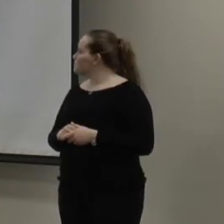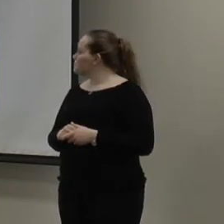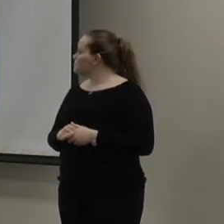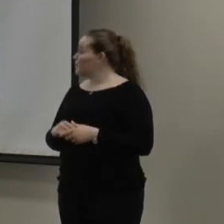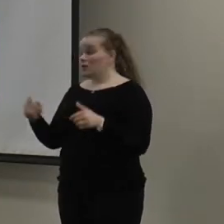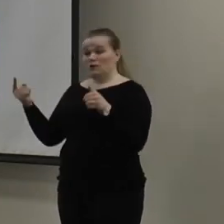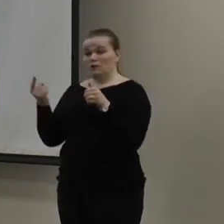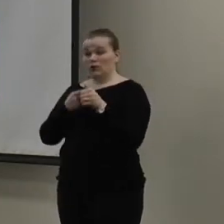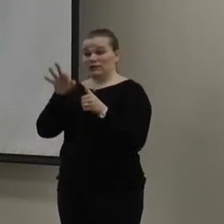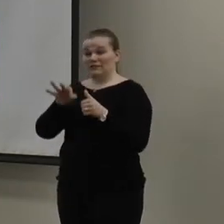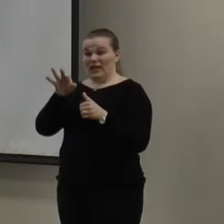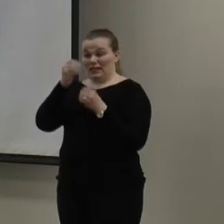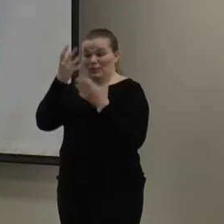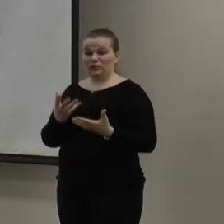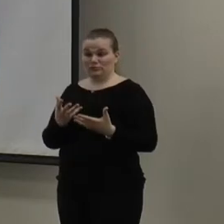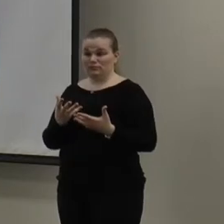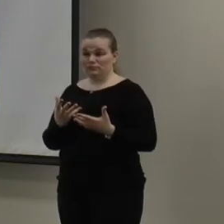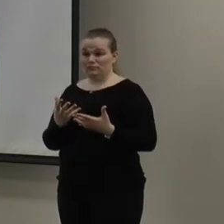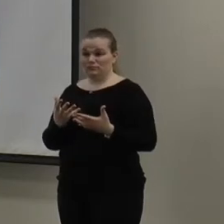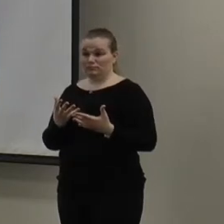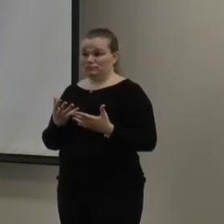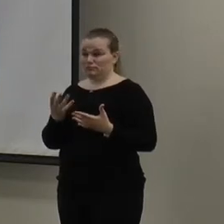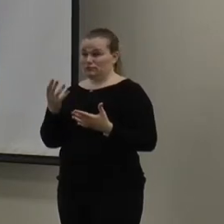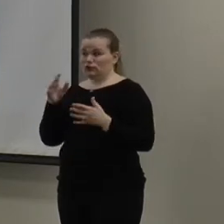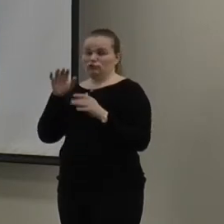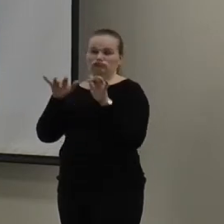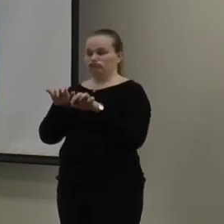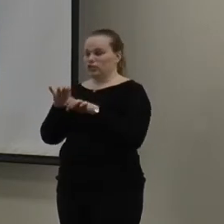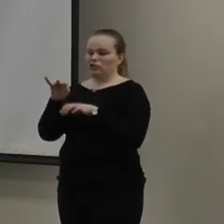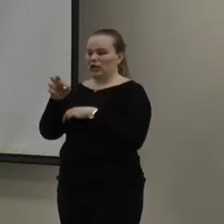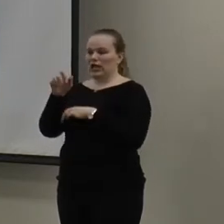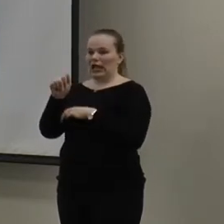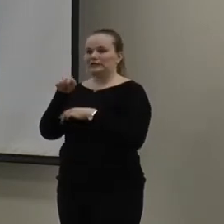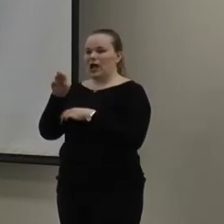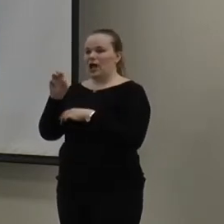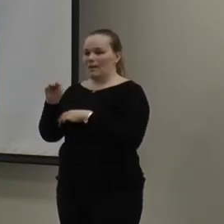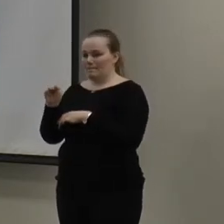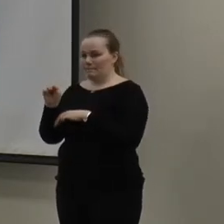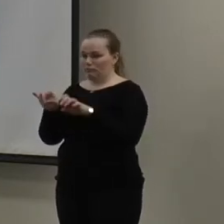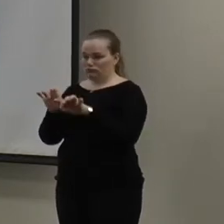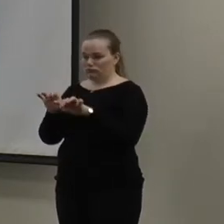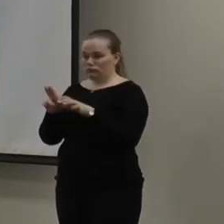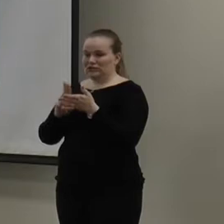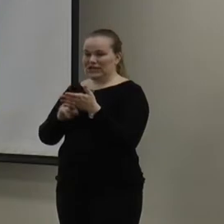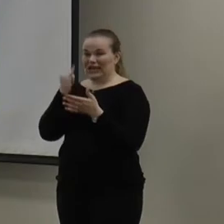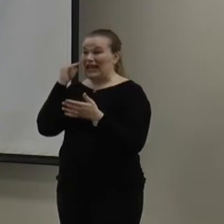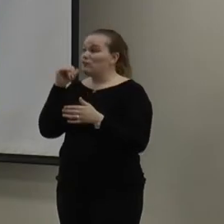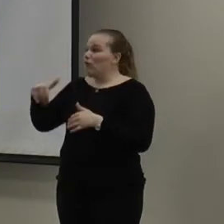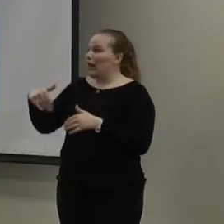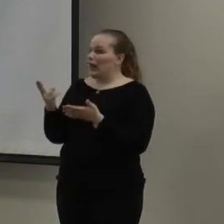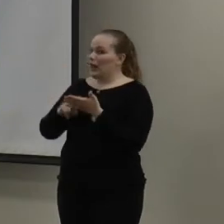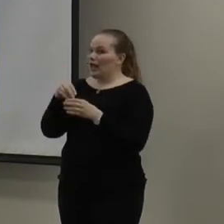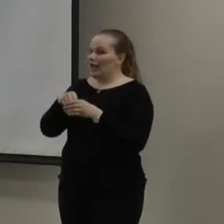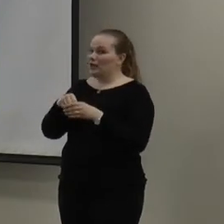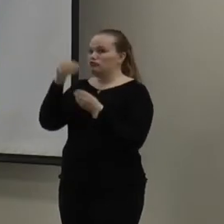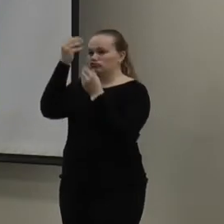So, first you have to find the information. So, you can just go to JEA.com and log in. If you haven't ever logged in, they'll